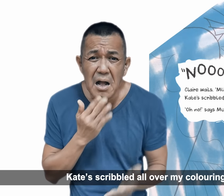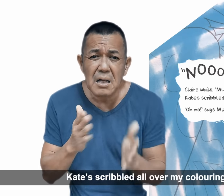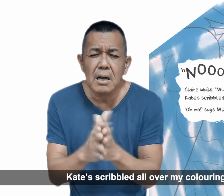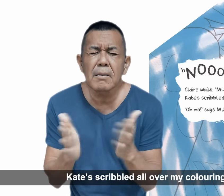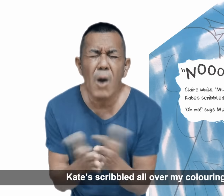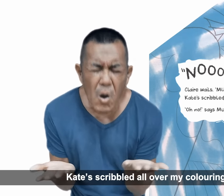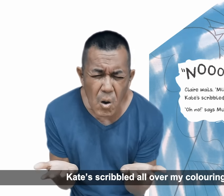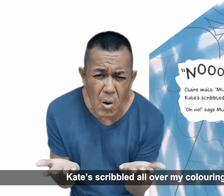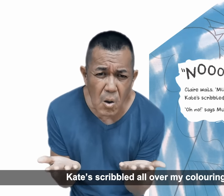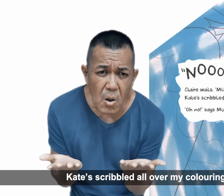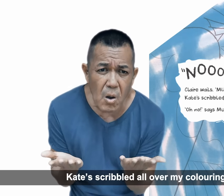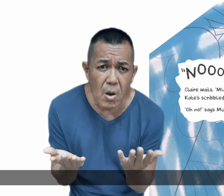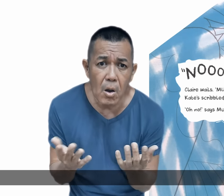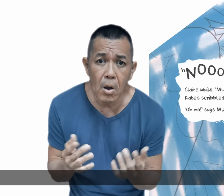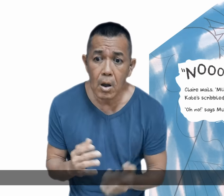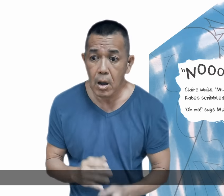book!